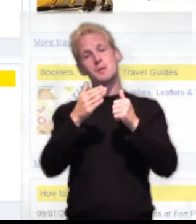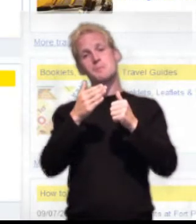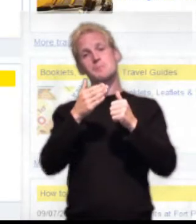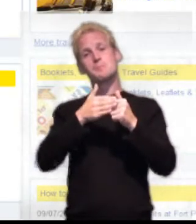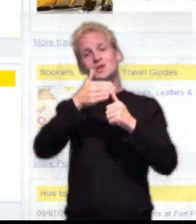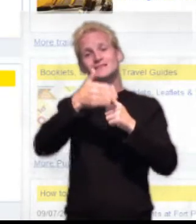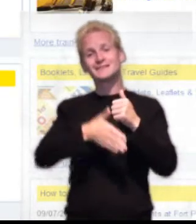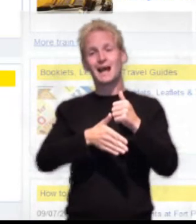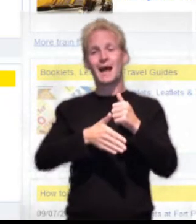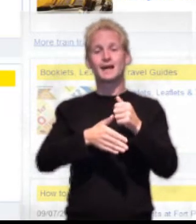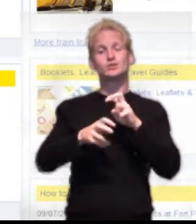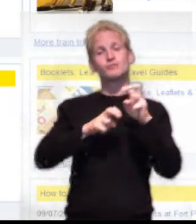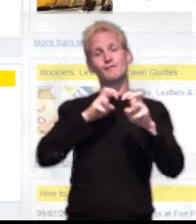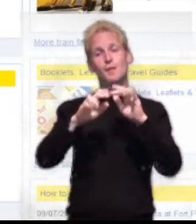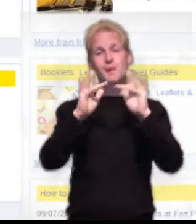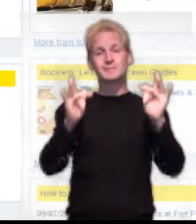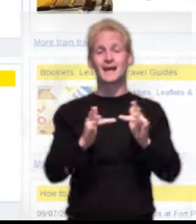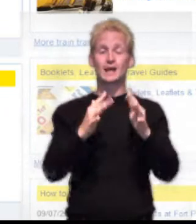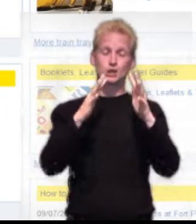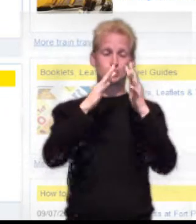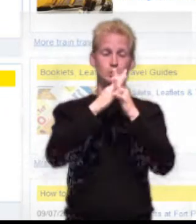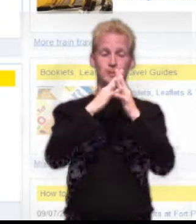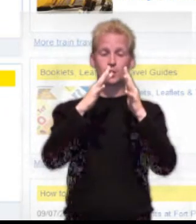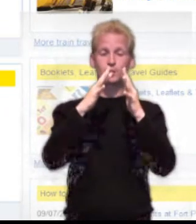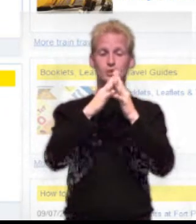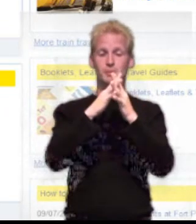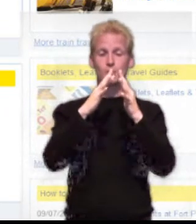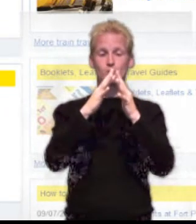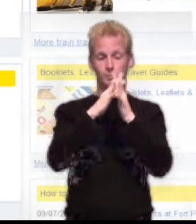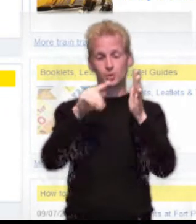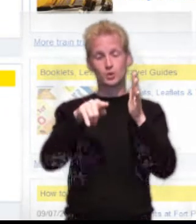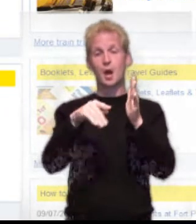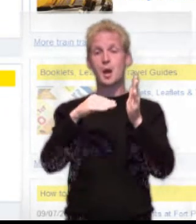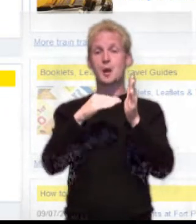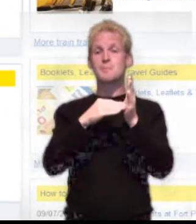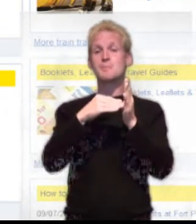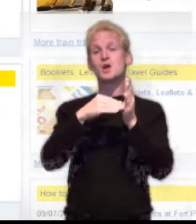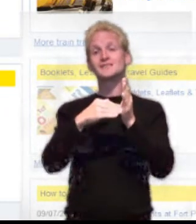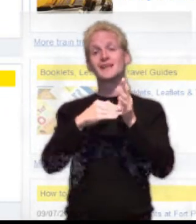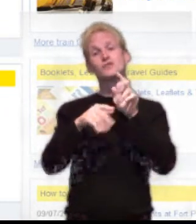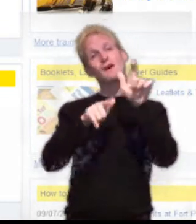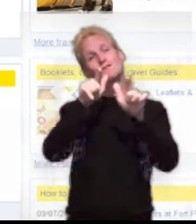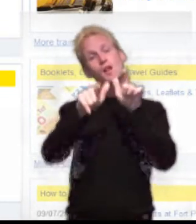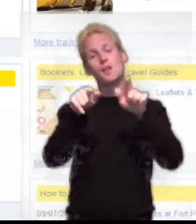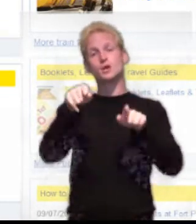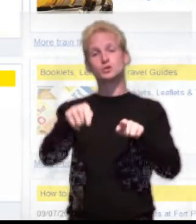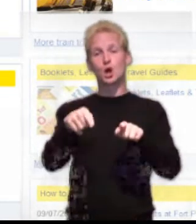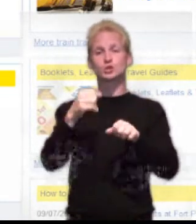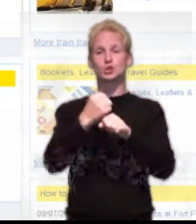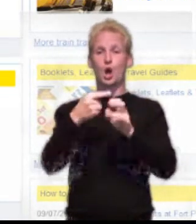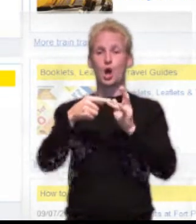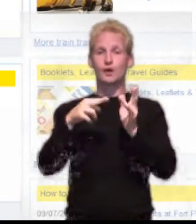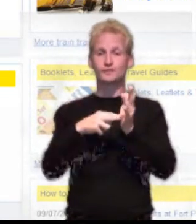website www.merseytravel.gov.uk Call